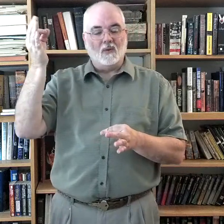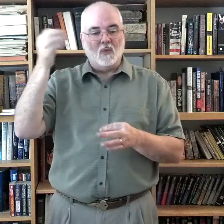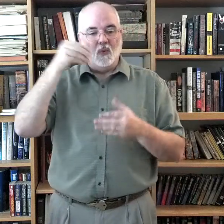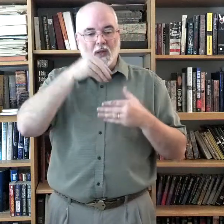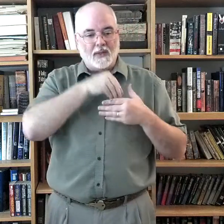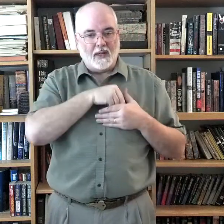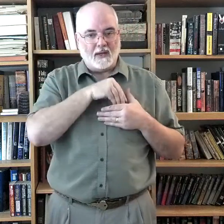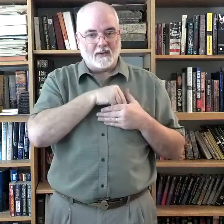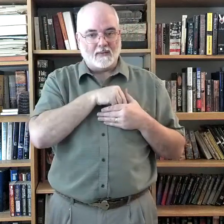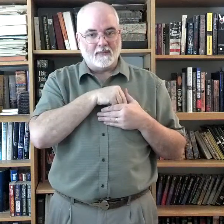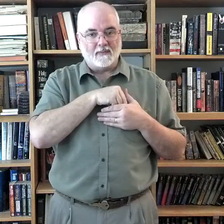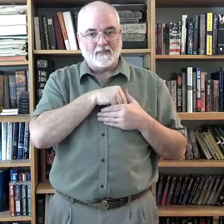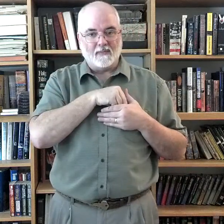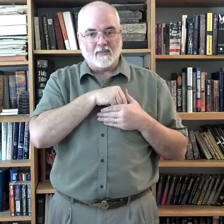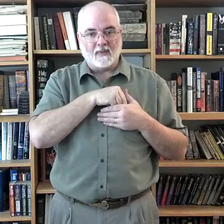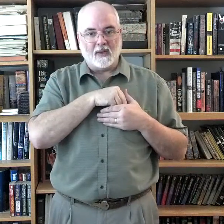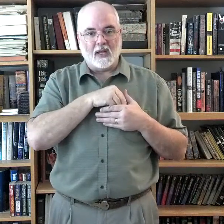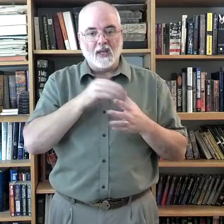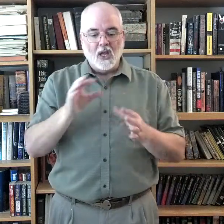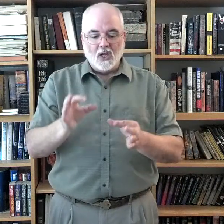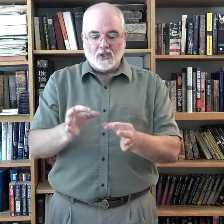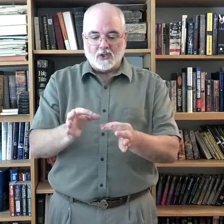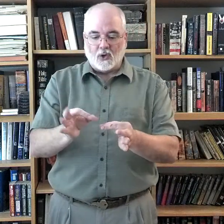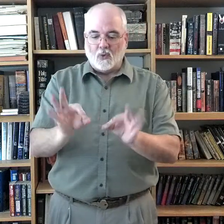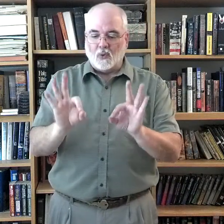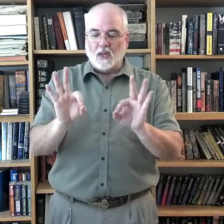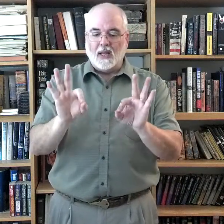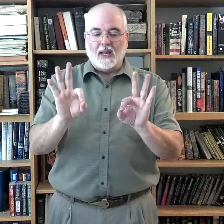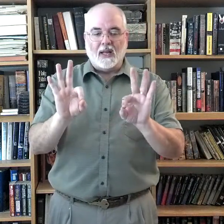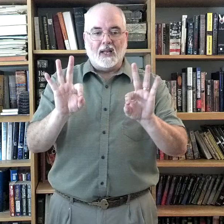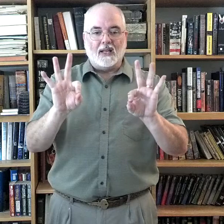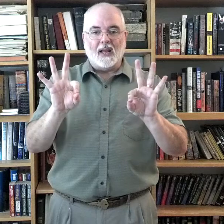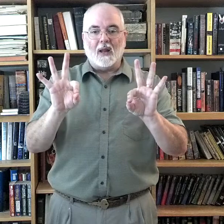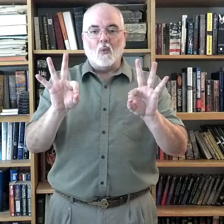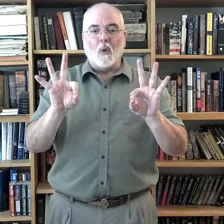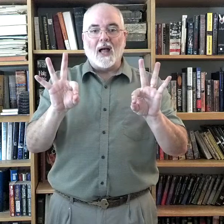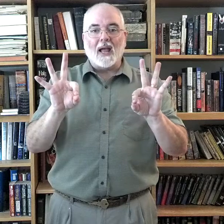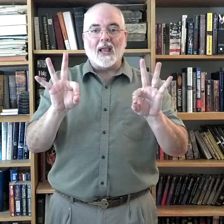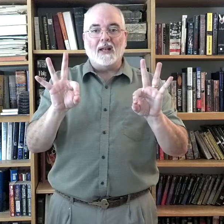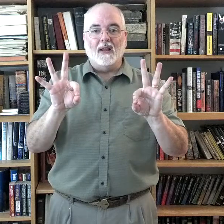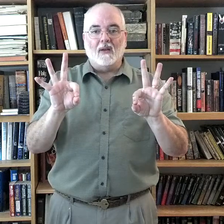Within. Okay? Soul. Kind of like wide F's.